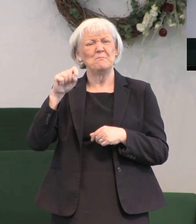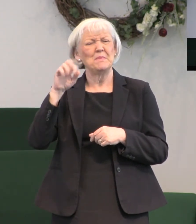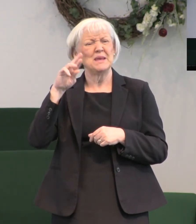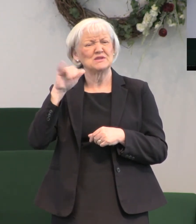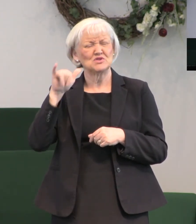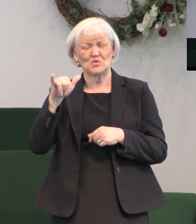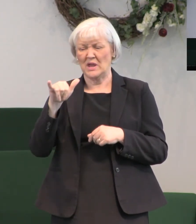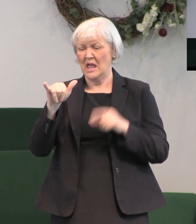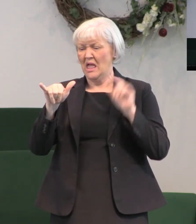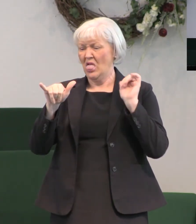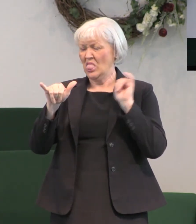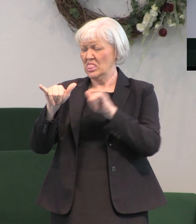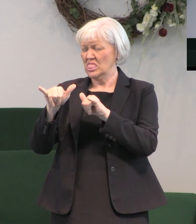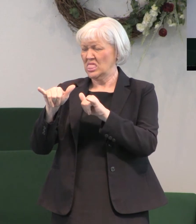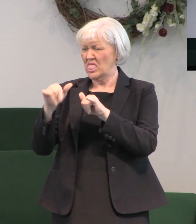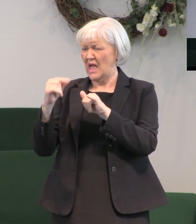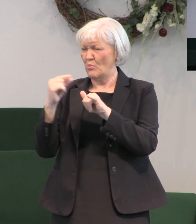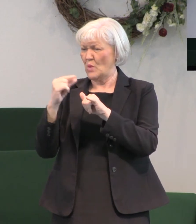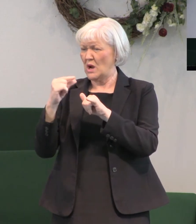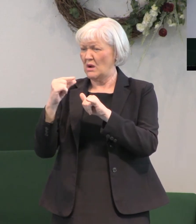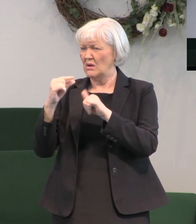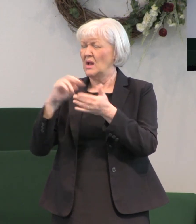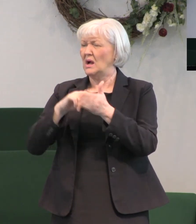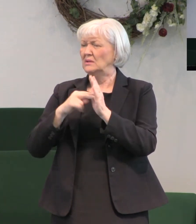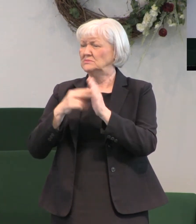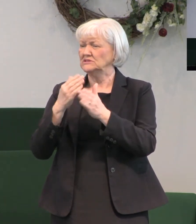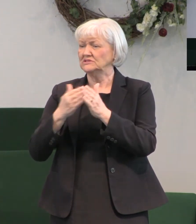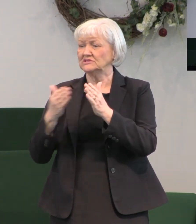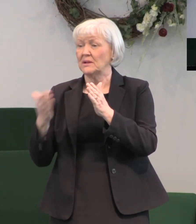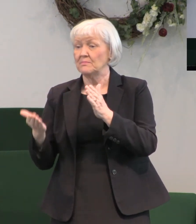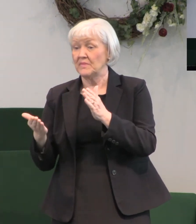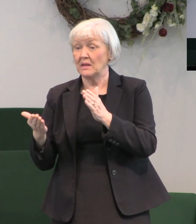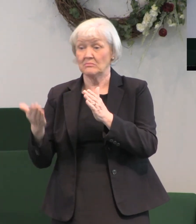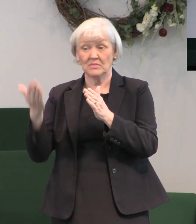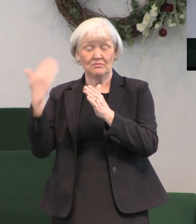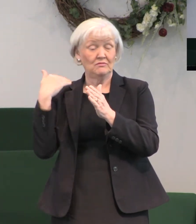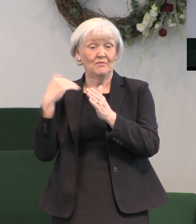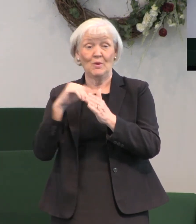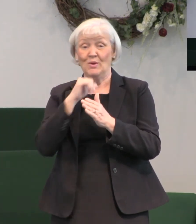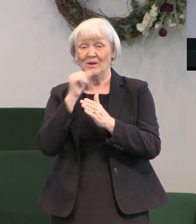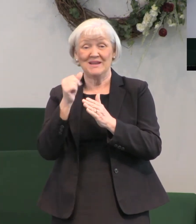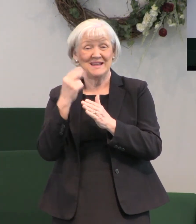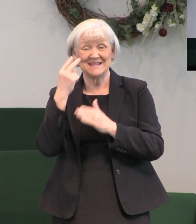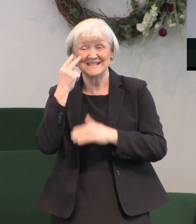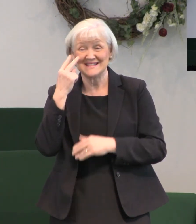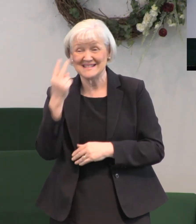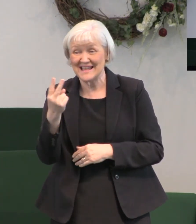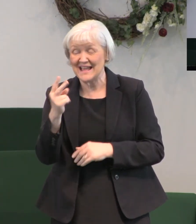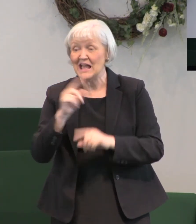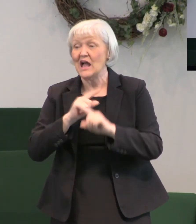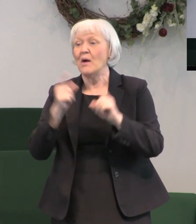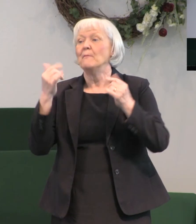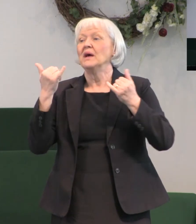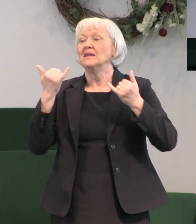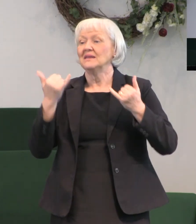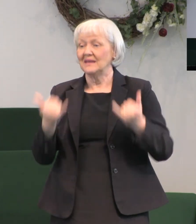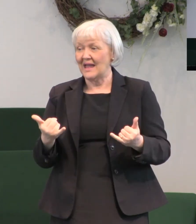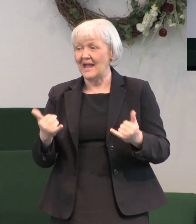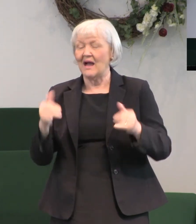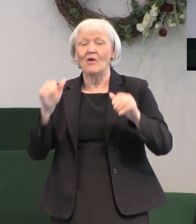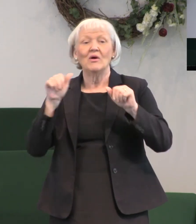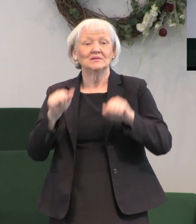mystery means something that was not revealed before, but that has been revealed now.